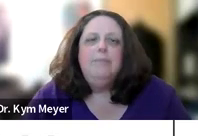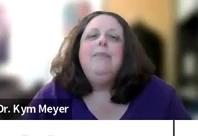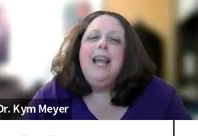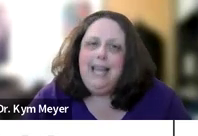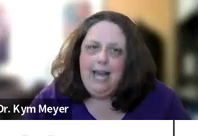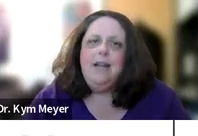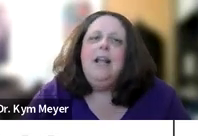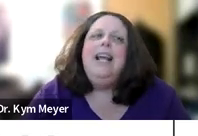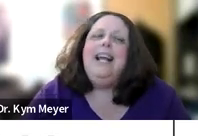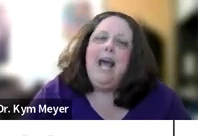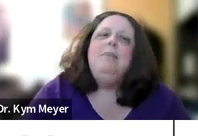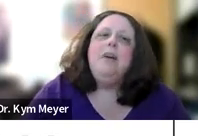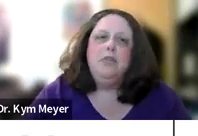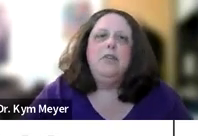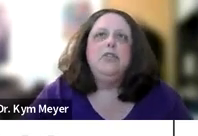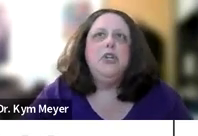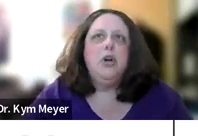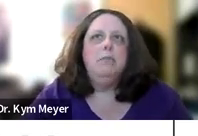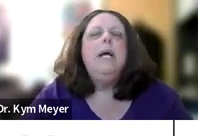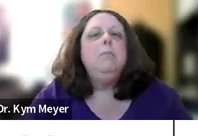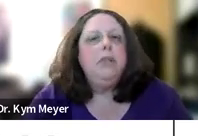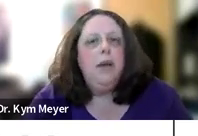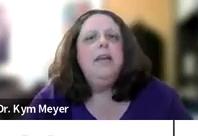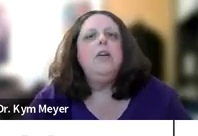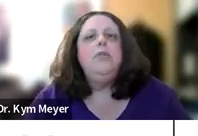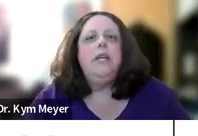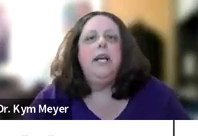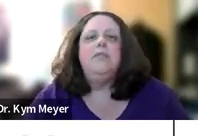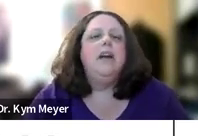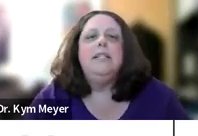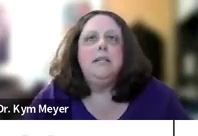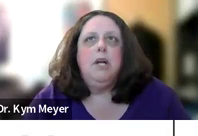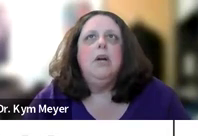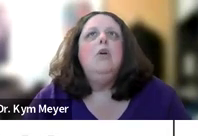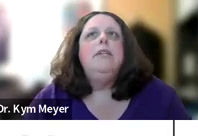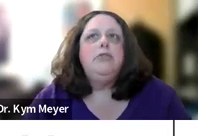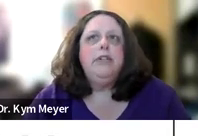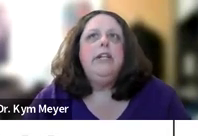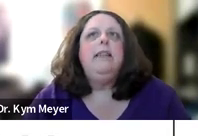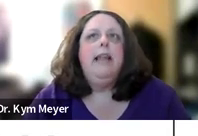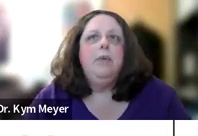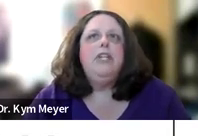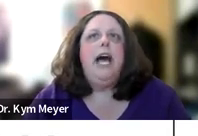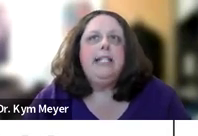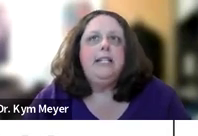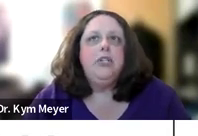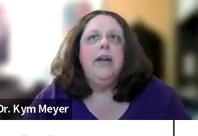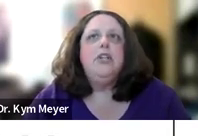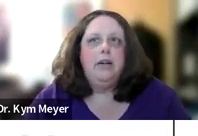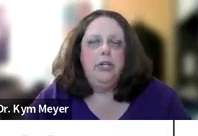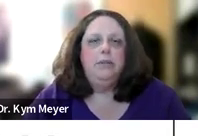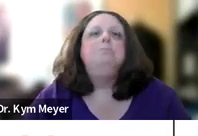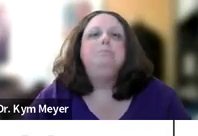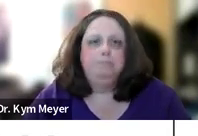deprivation. Again, it can be a controversial term, but the way they're using it is very similar. Restricted language access